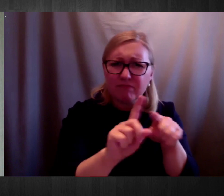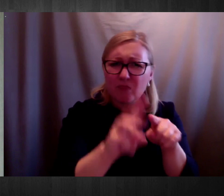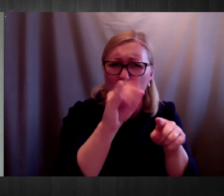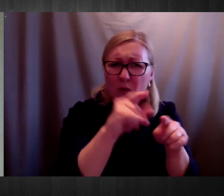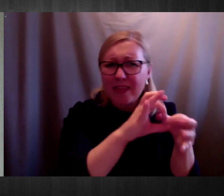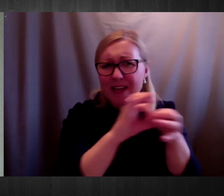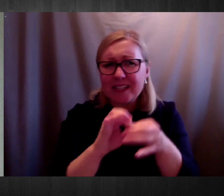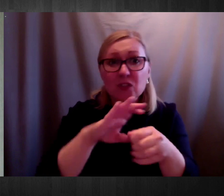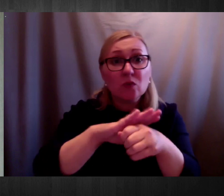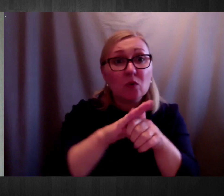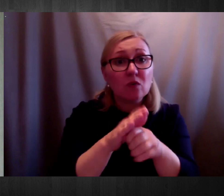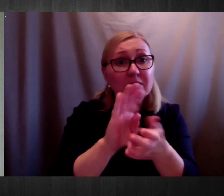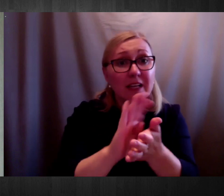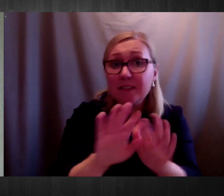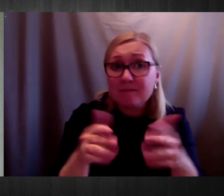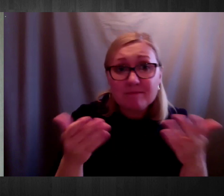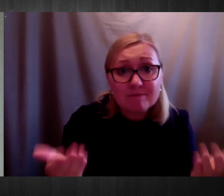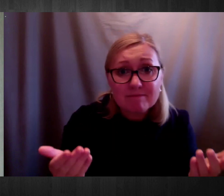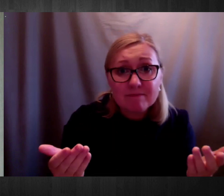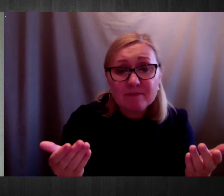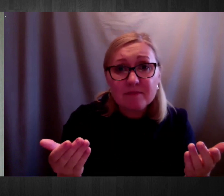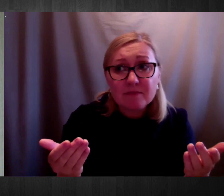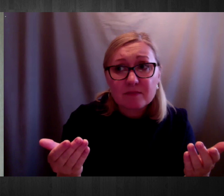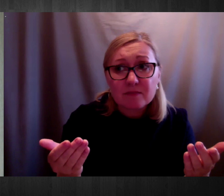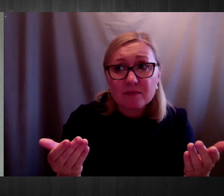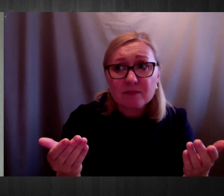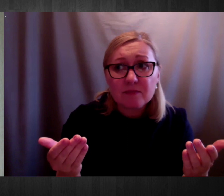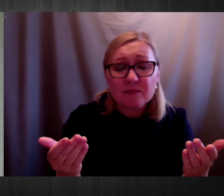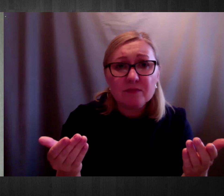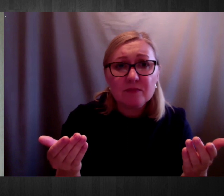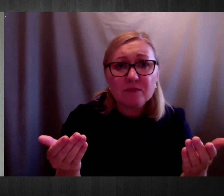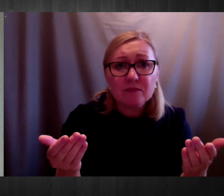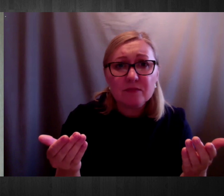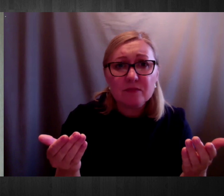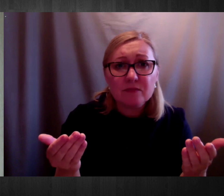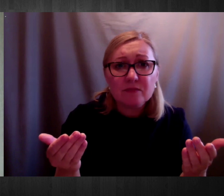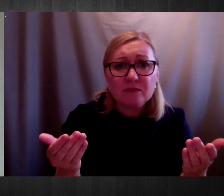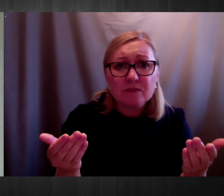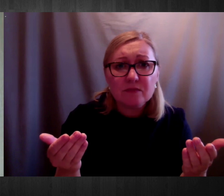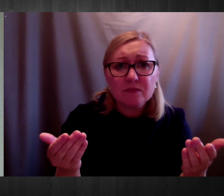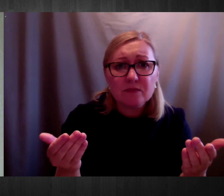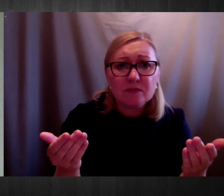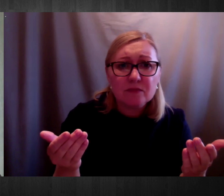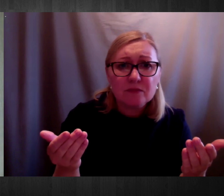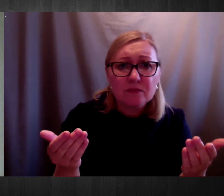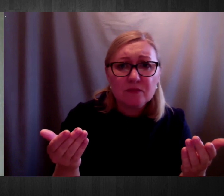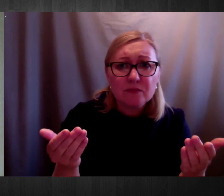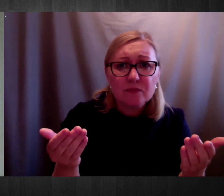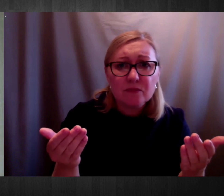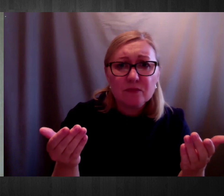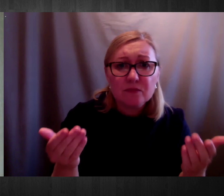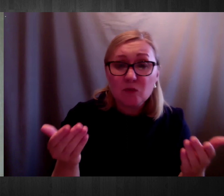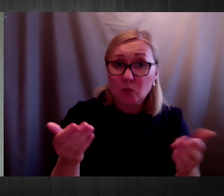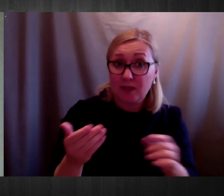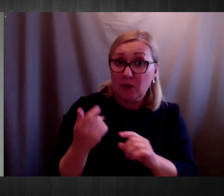a great emphasis put on obesity and the correlation with underlying